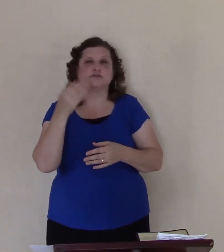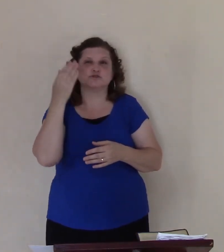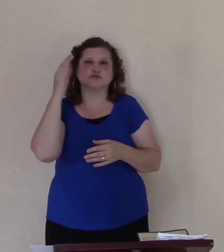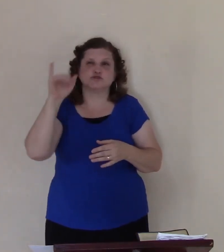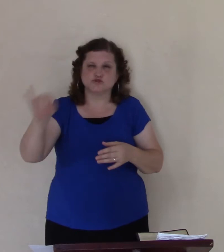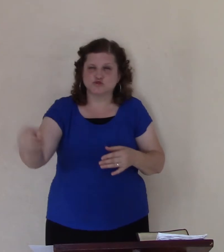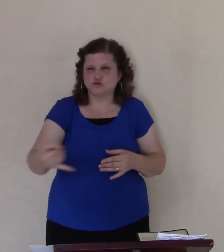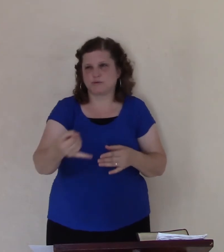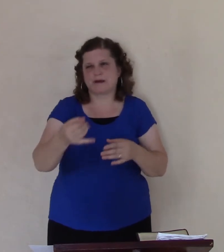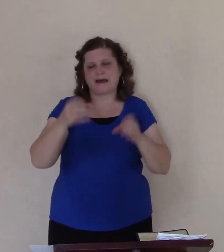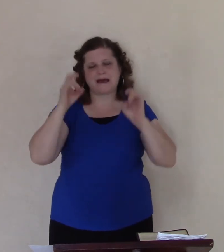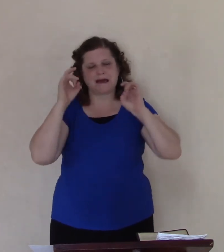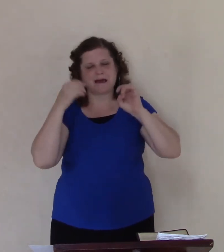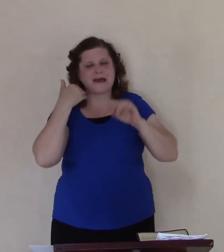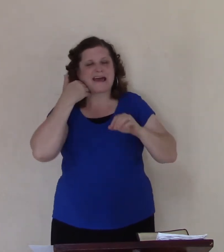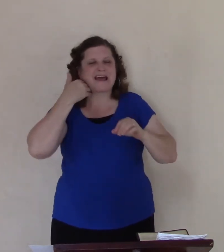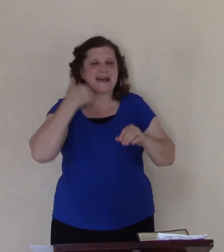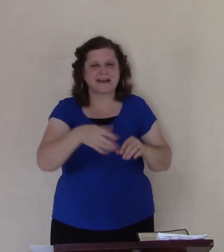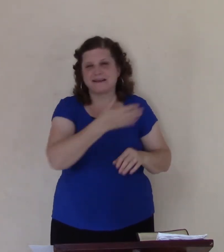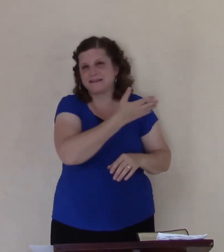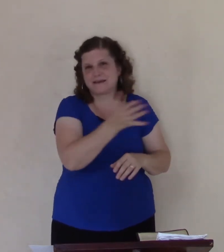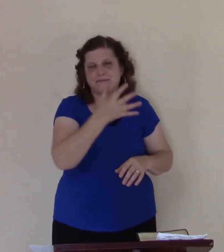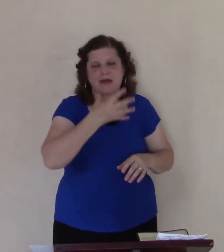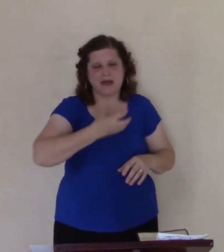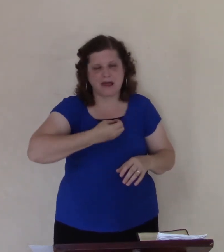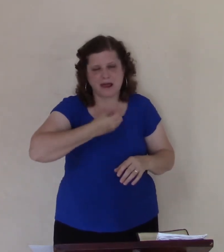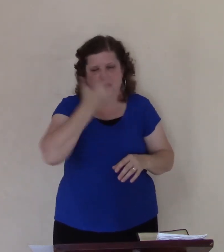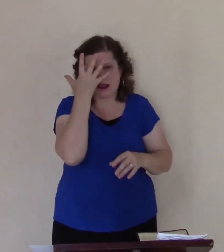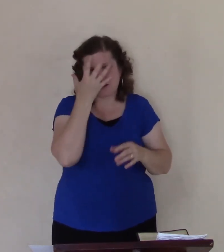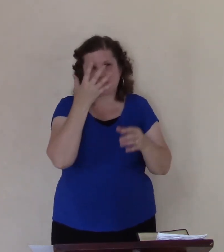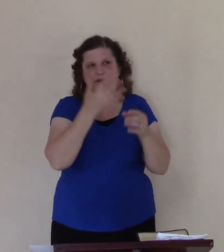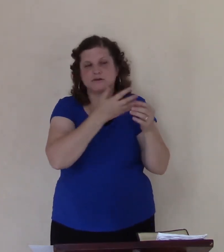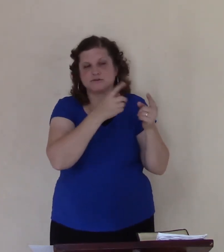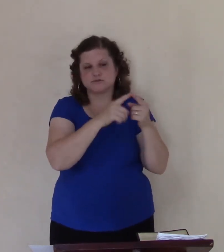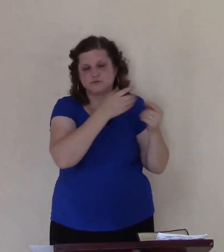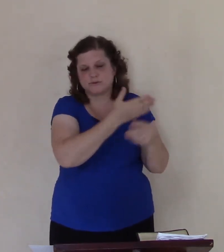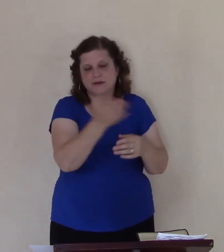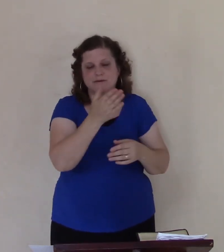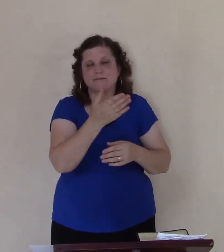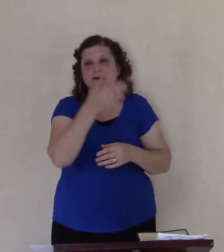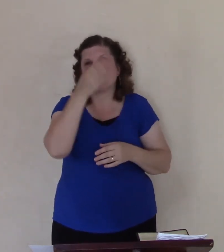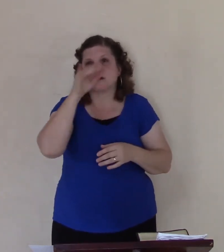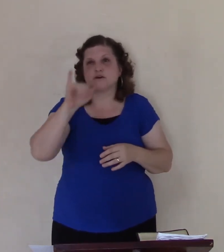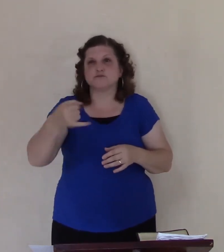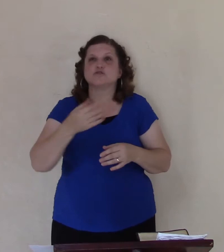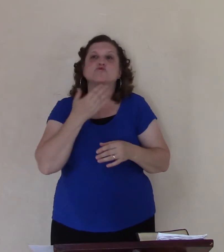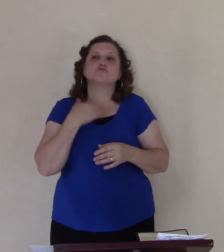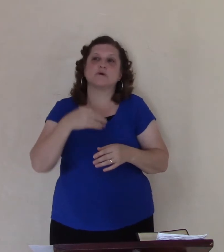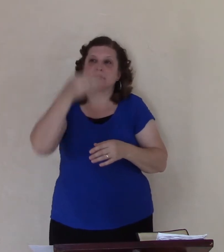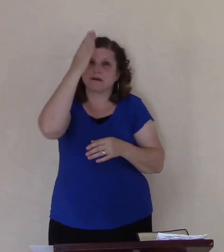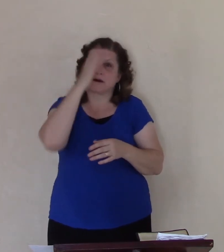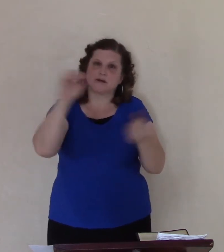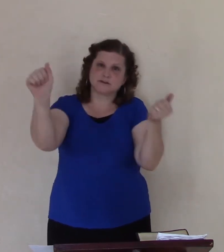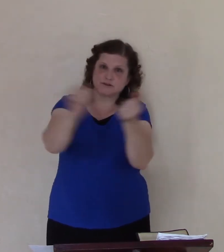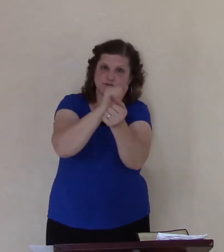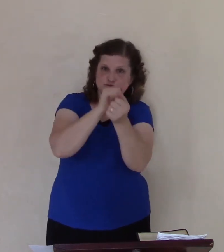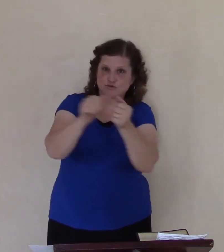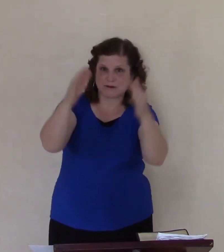Jonah was angry towards them. Jonah wanted God, to destroy the city. And God had to